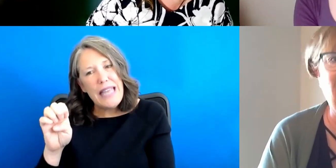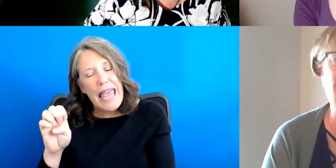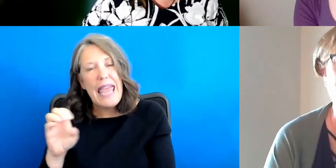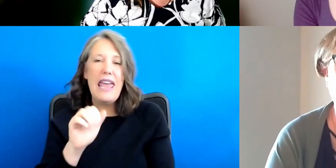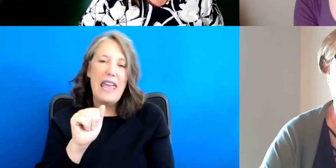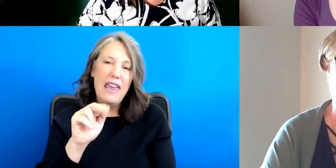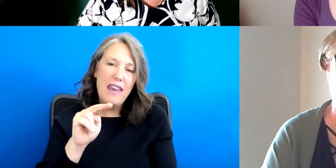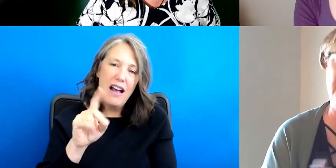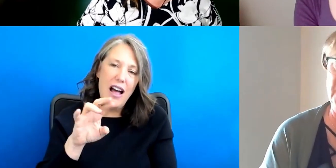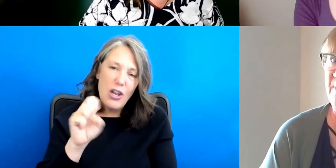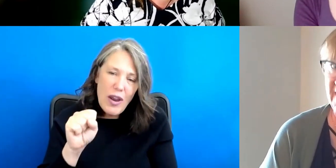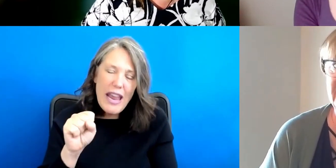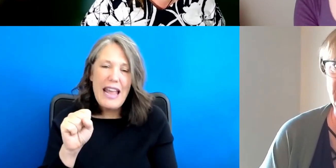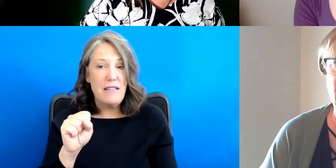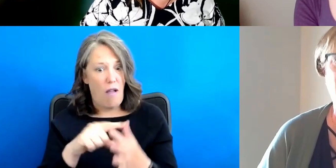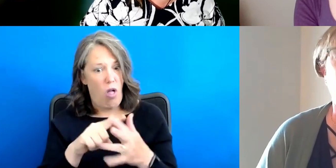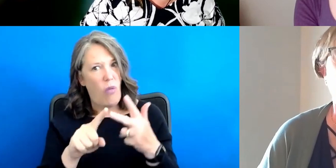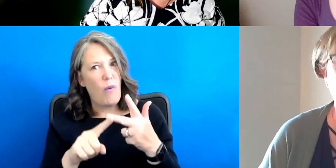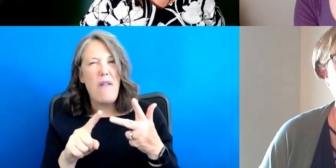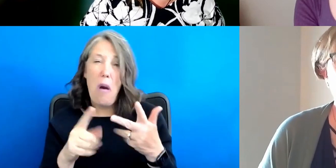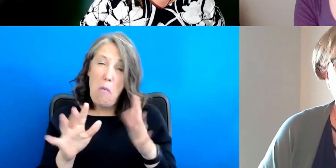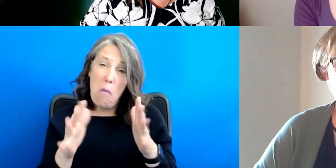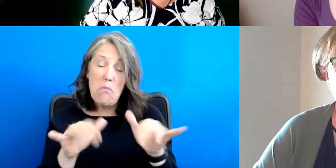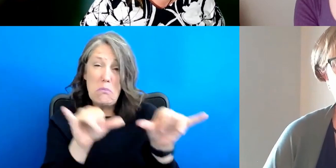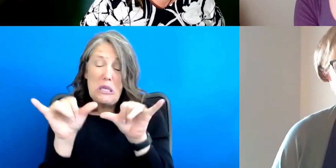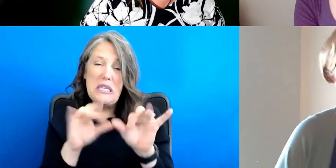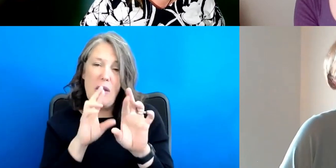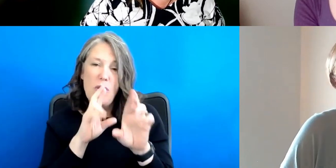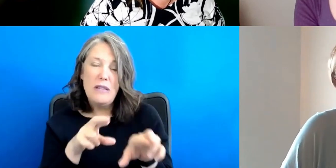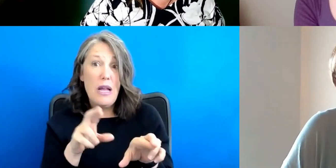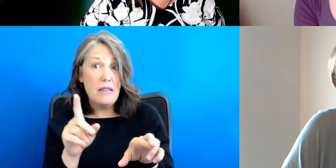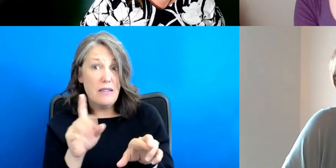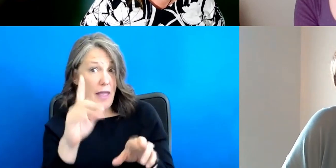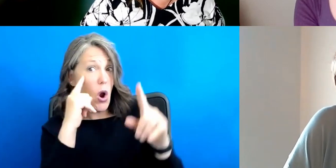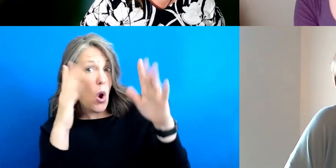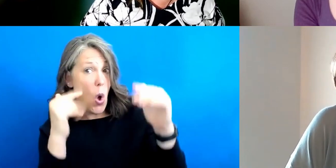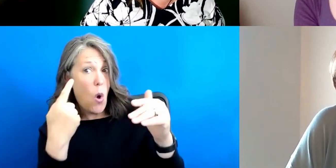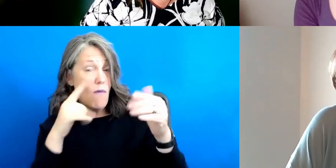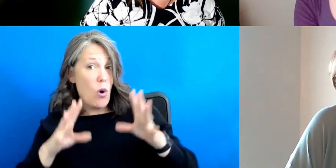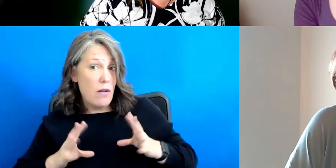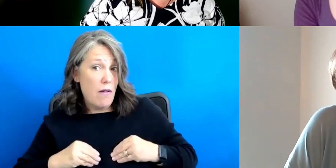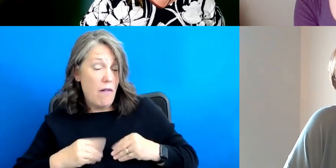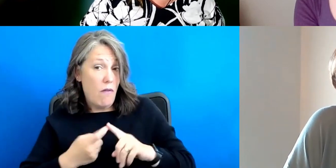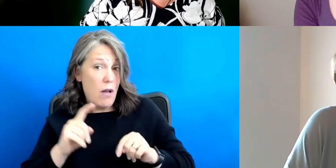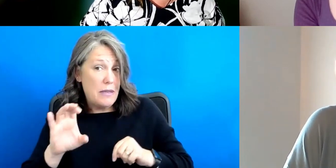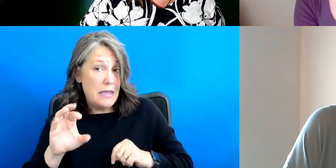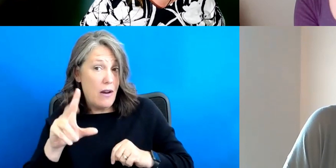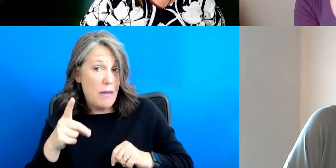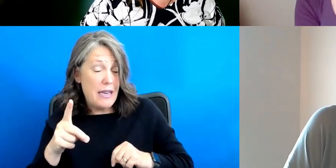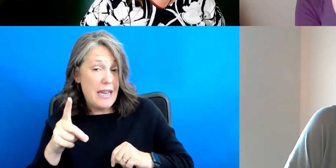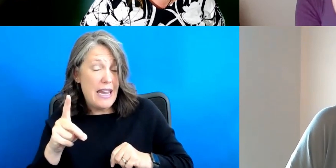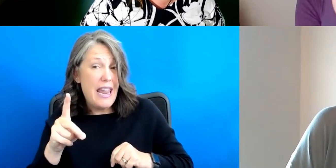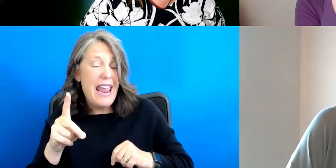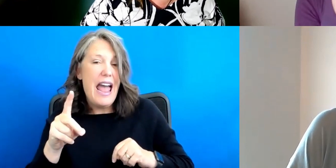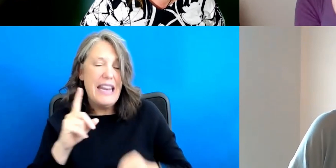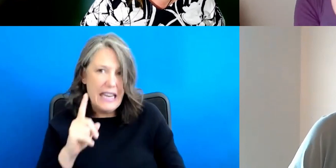and all of them kind of gave the same response about where is their hope and getting the ratification for the CRPD. And it is a